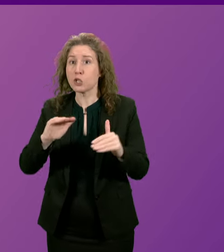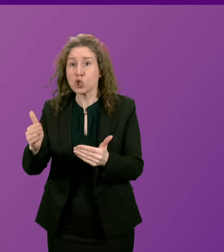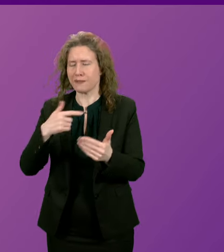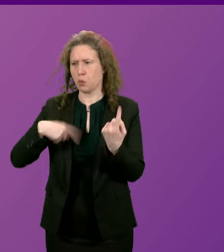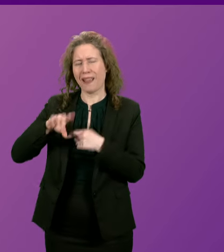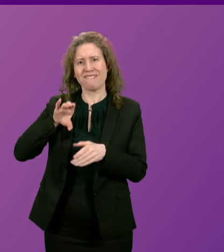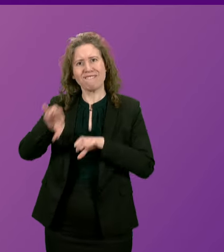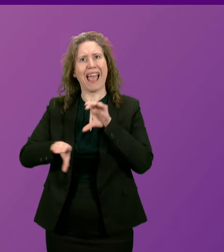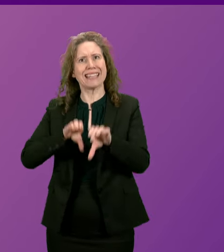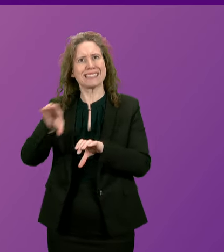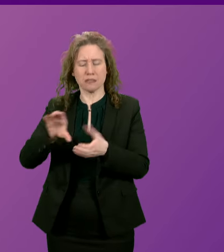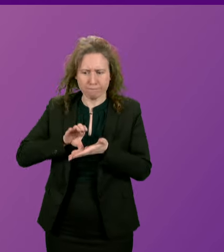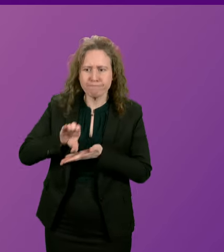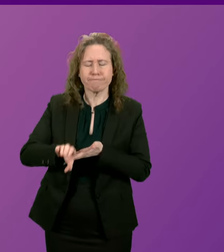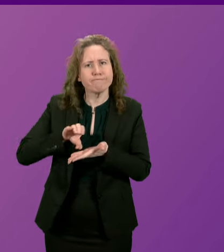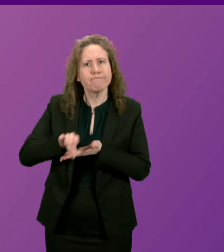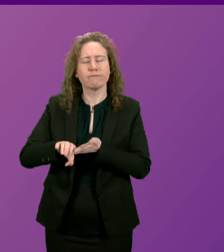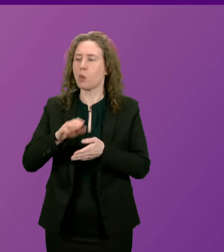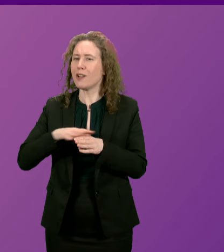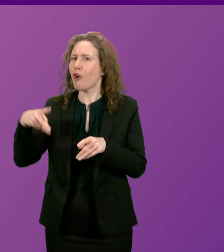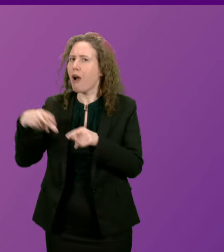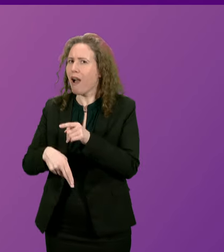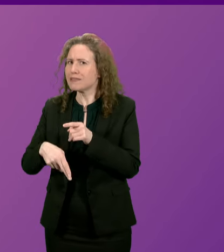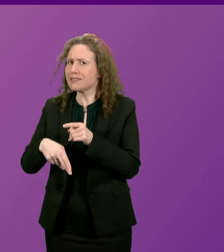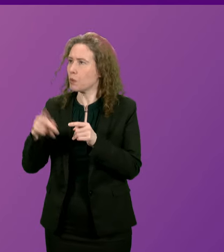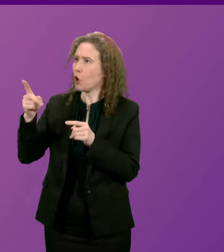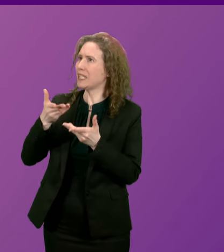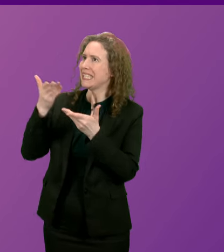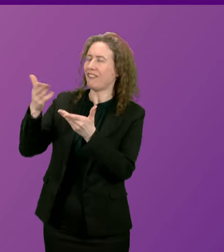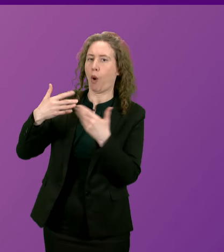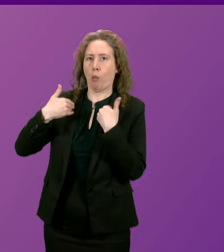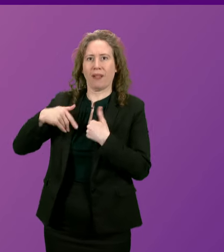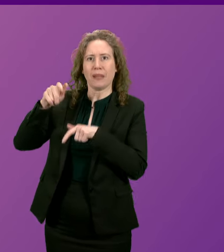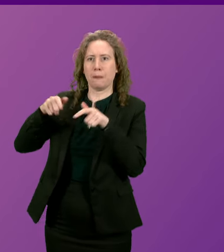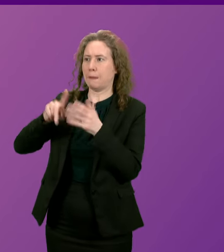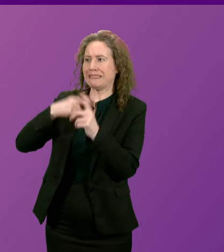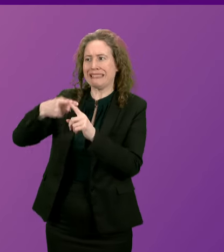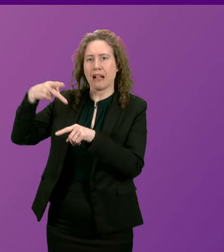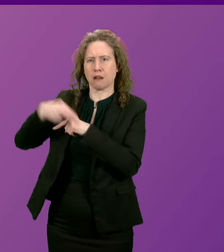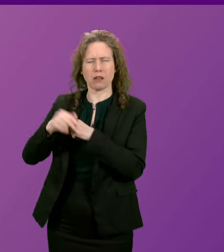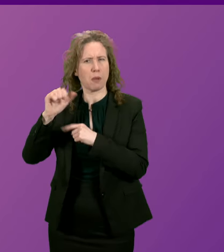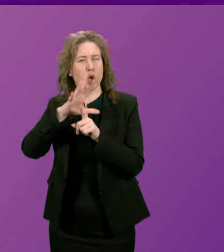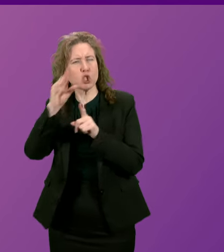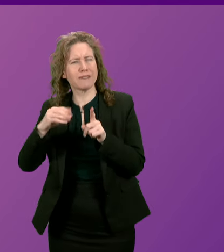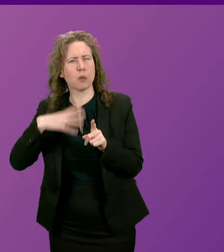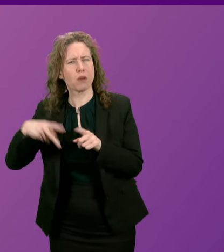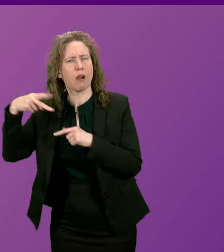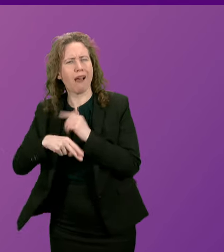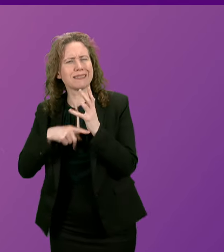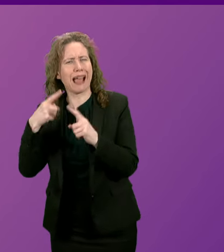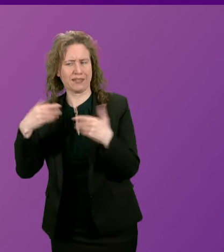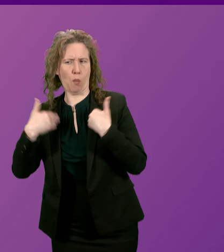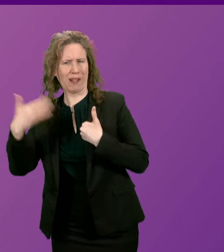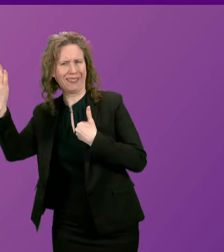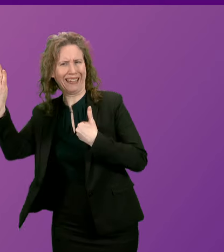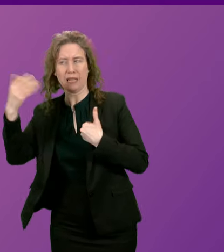invest in those public services as opposed to tax cuts for the wealthy, which of course is the choice of the UK Conservative Party, but it seems now also